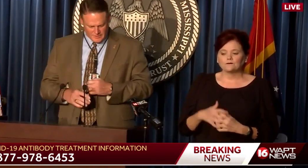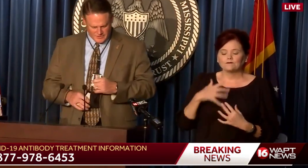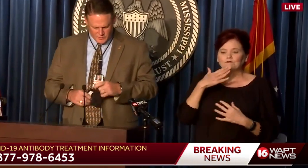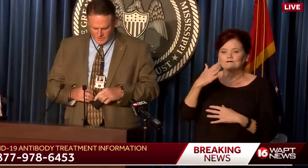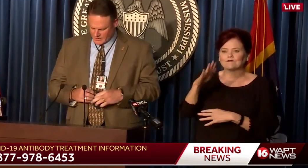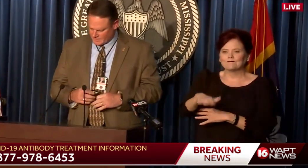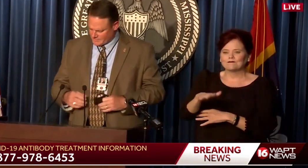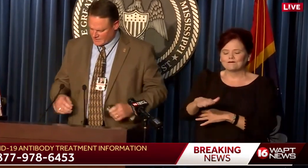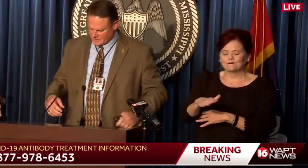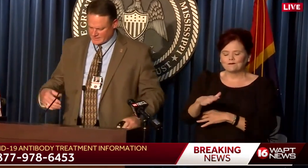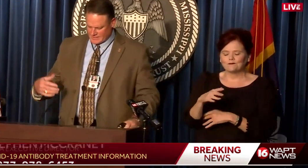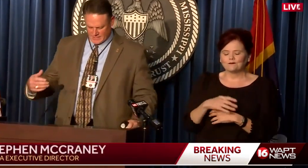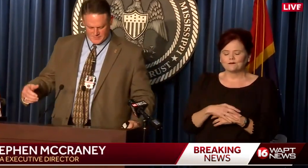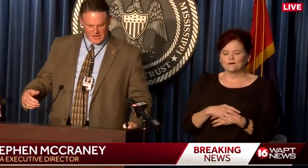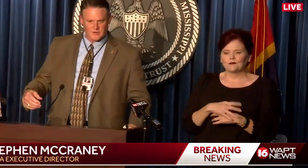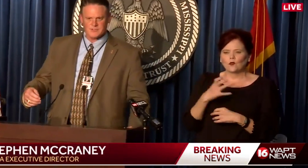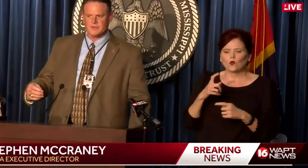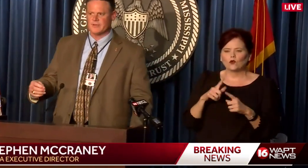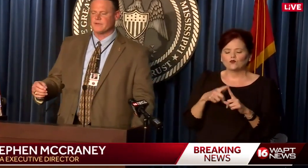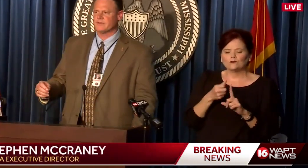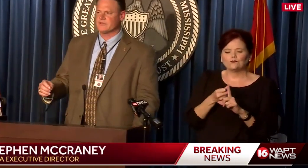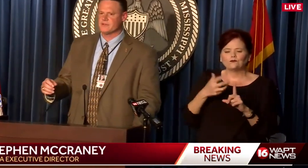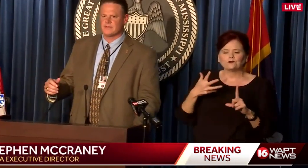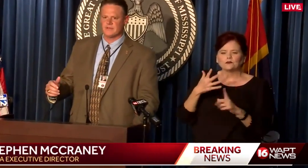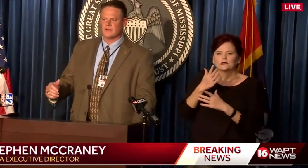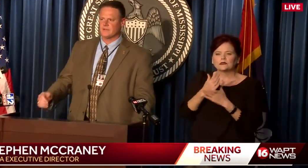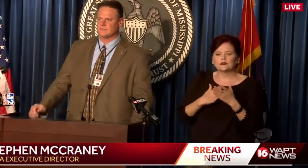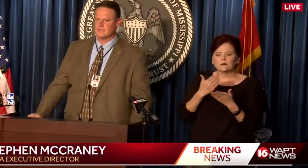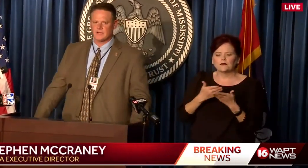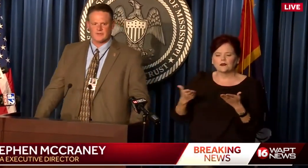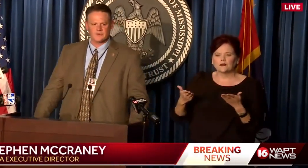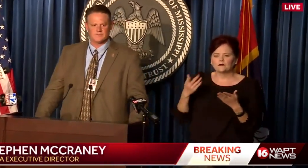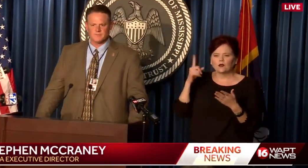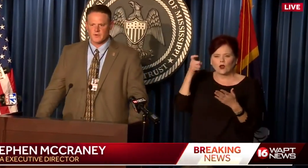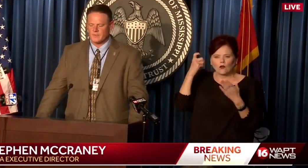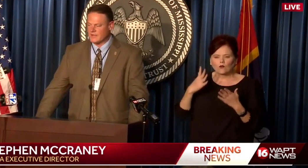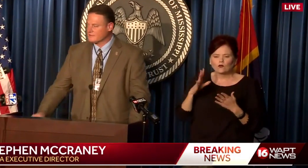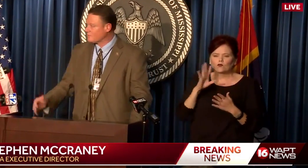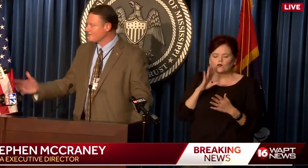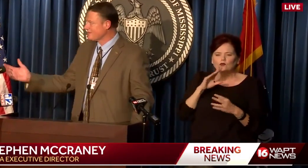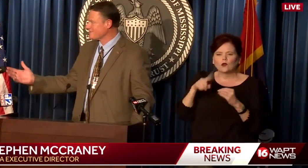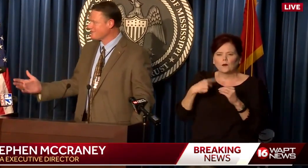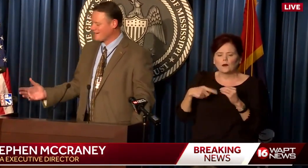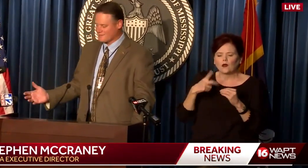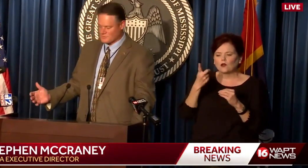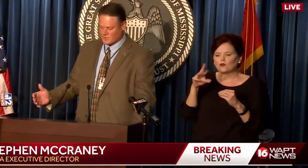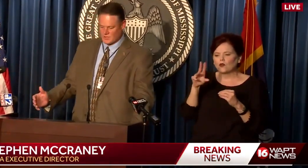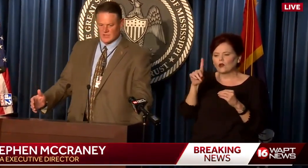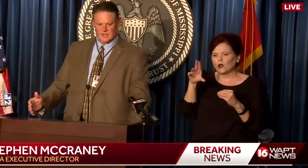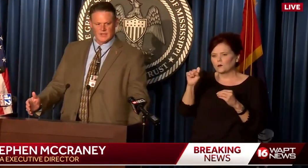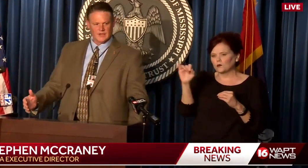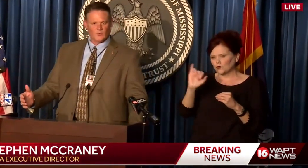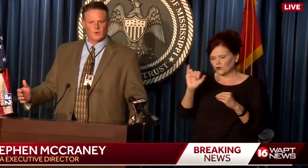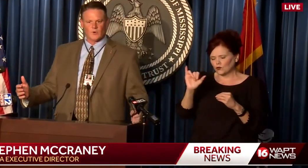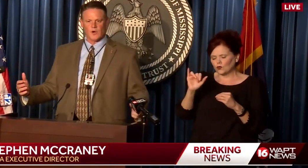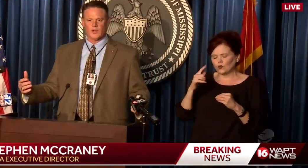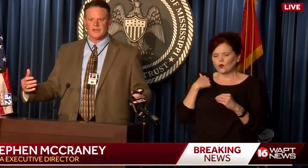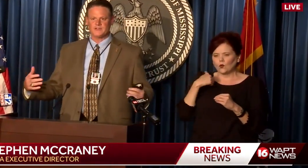Good afternoon. I just want to kind of expand on some of the things that the governor spoke about as well as Dr. Dobbs, we're